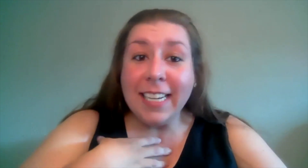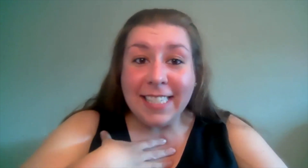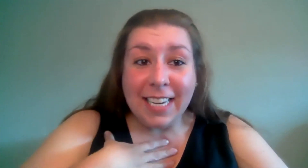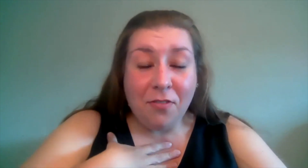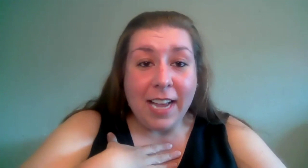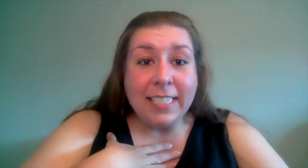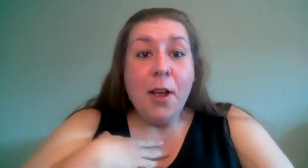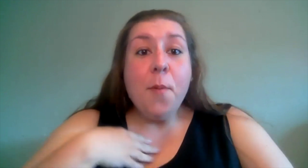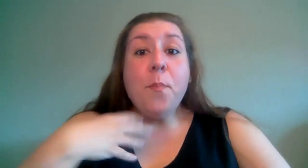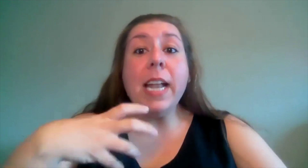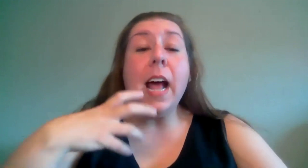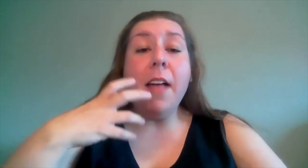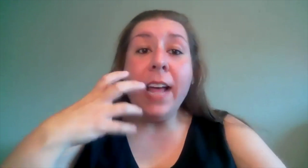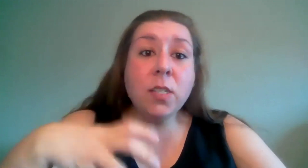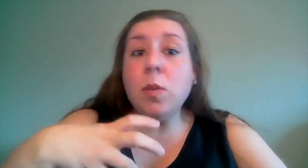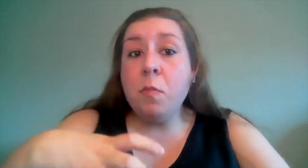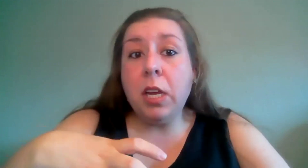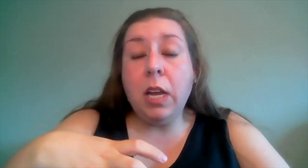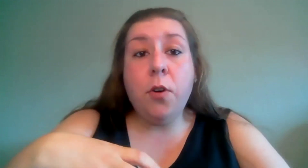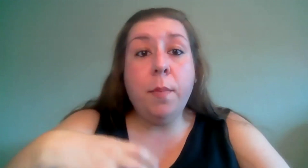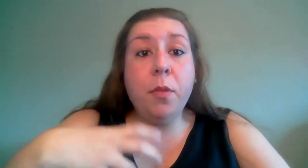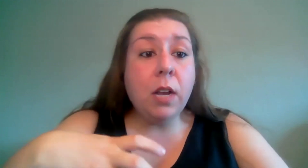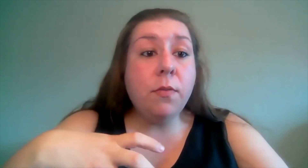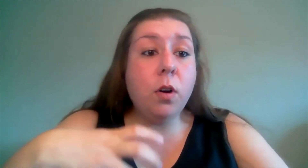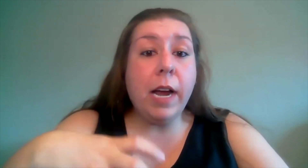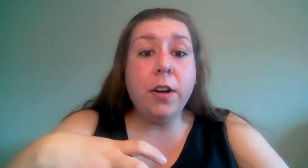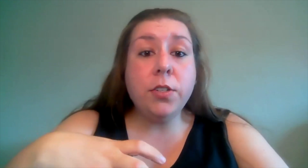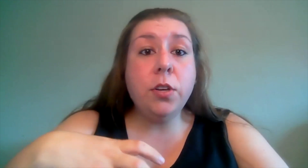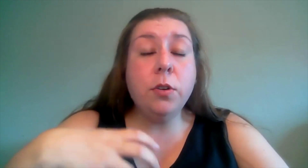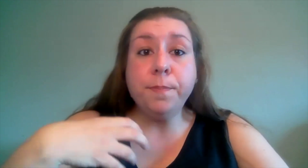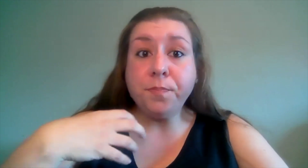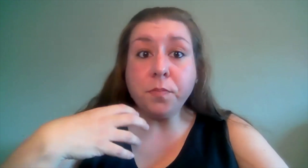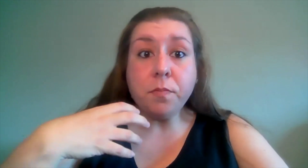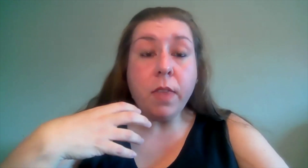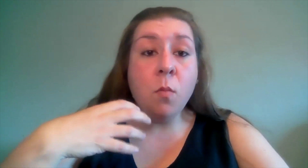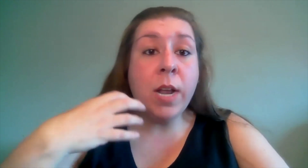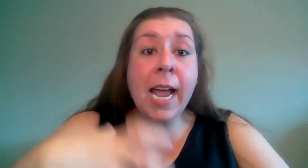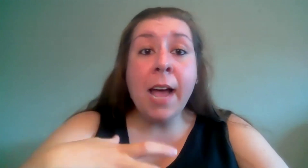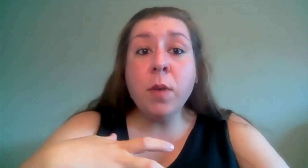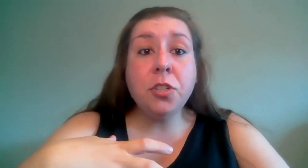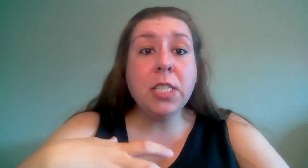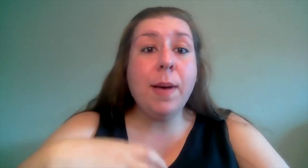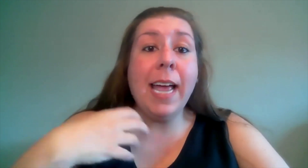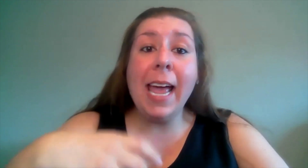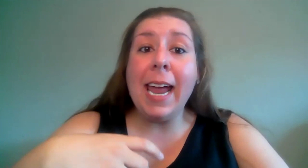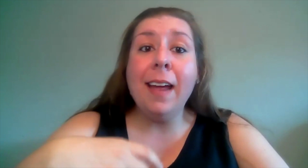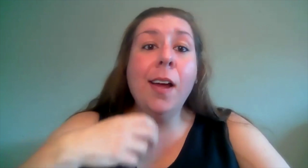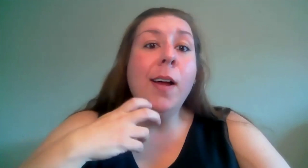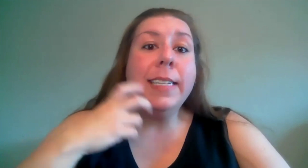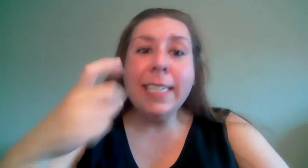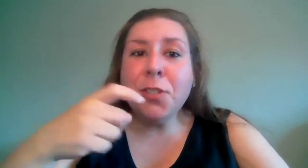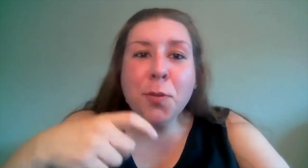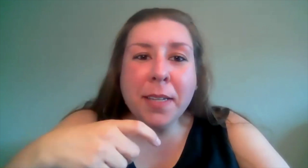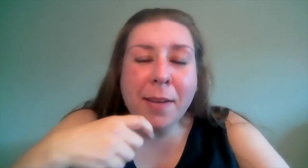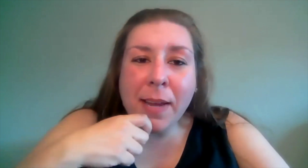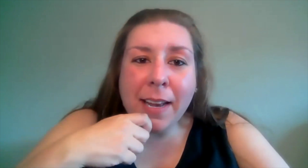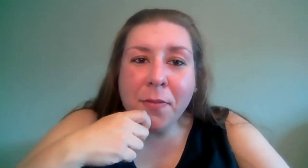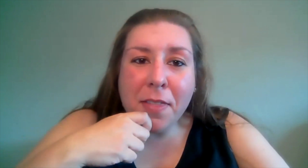i see fit but that's what i'm looking for i'm looking for writers who when i have questions about hey did you really mean for